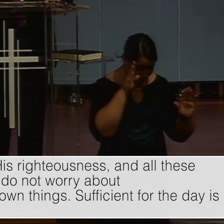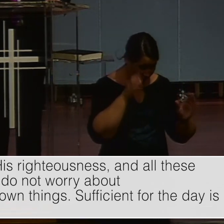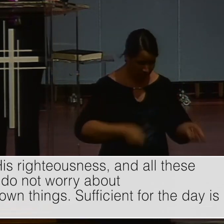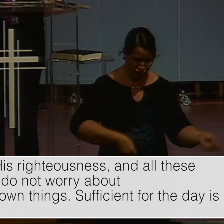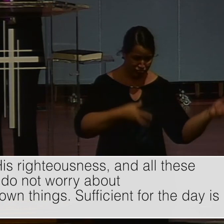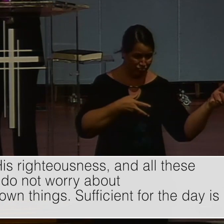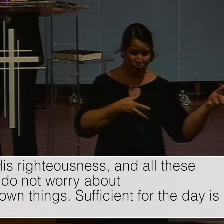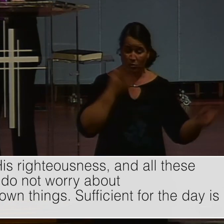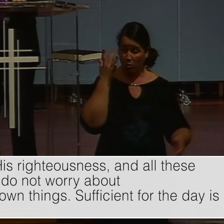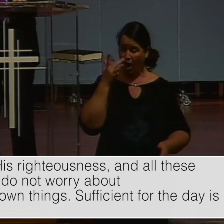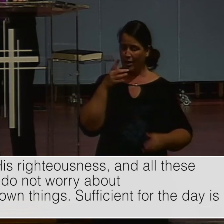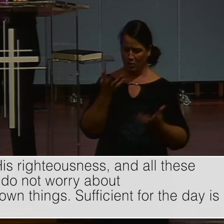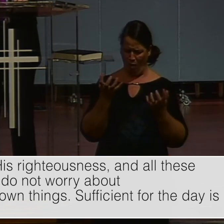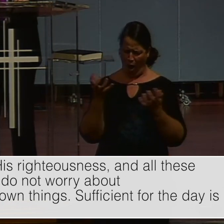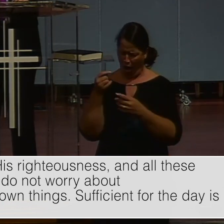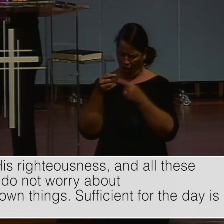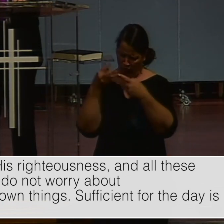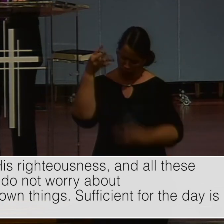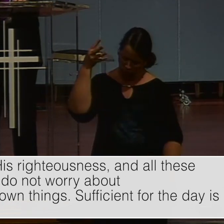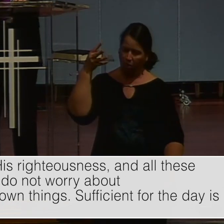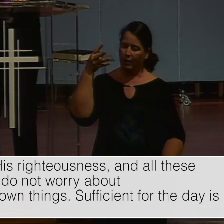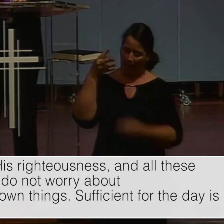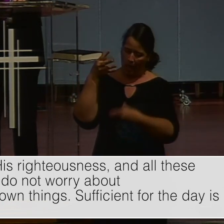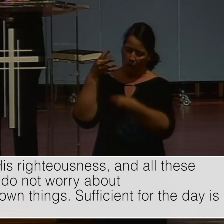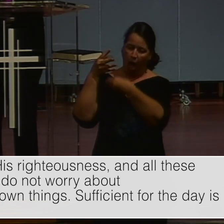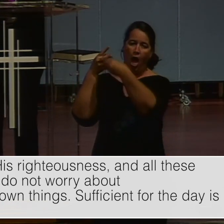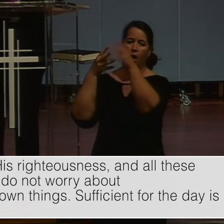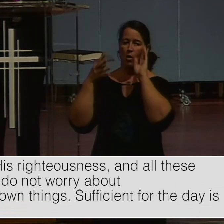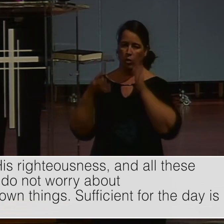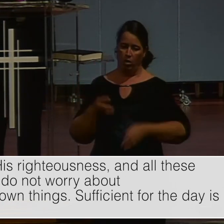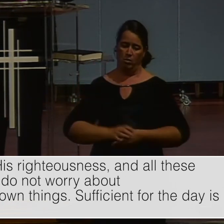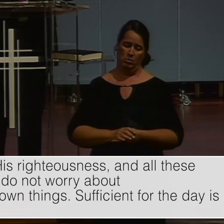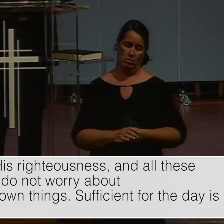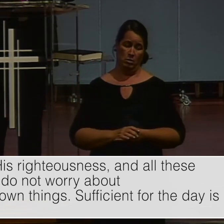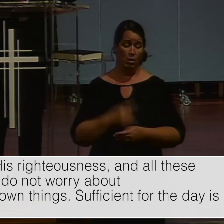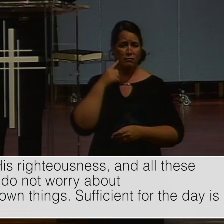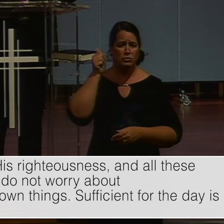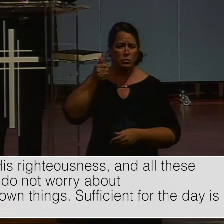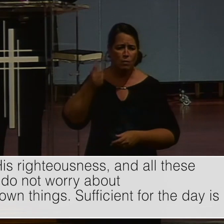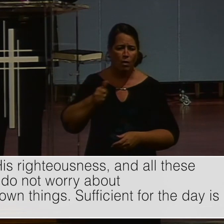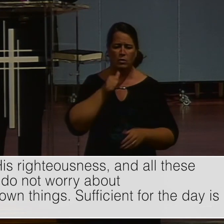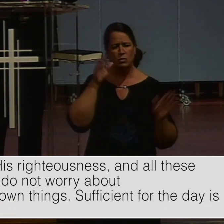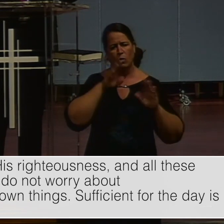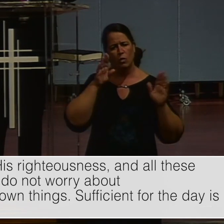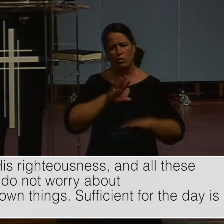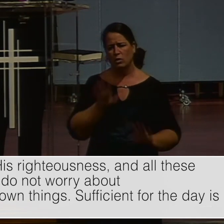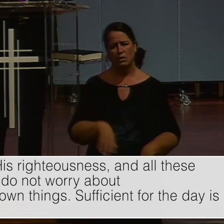added unto you. The very next verse says, take no thought for the morrow. That's a good word for us today. Don't be worrisome.